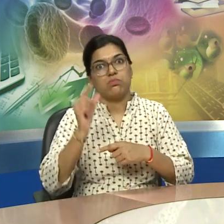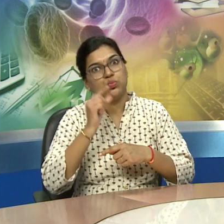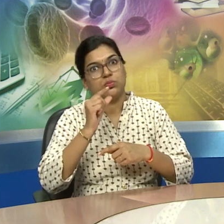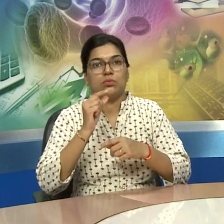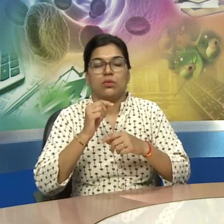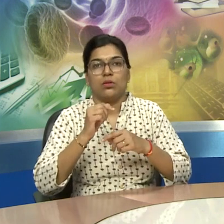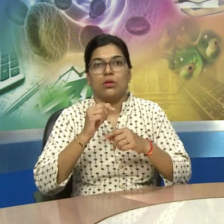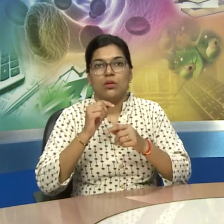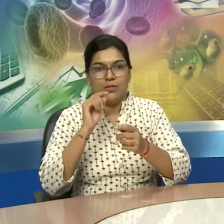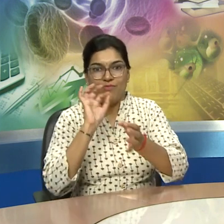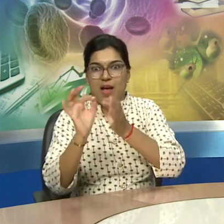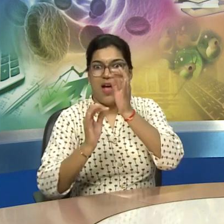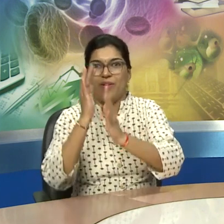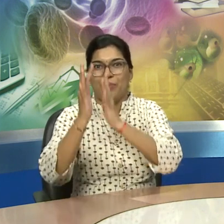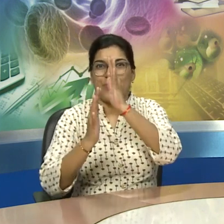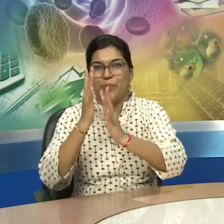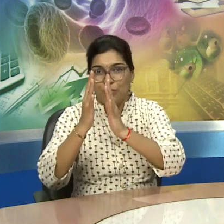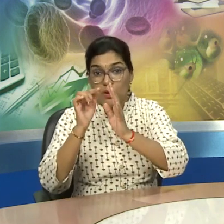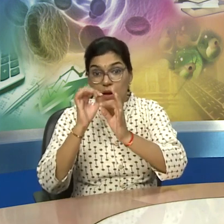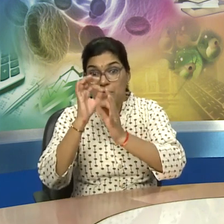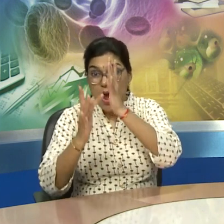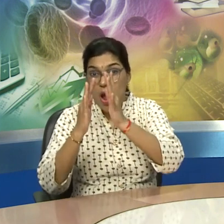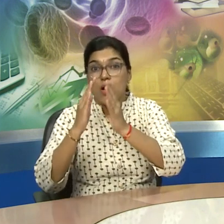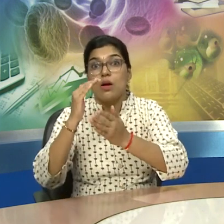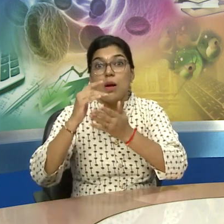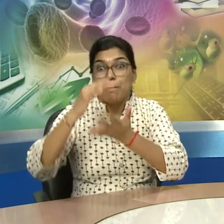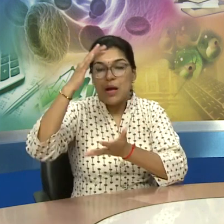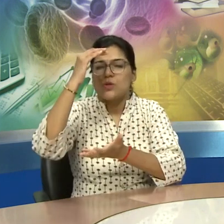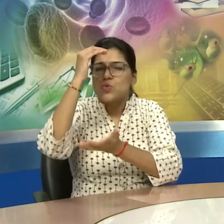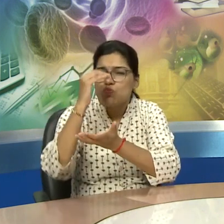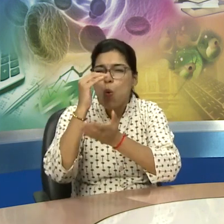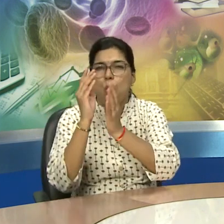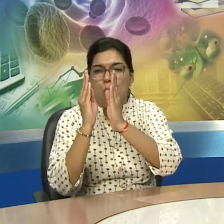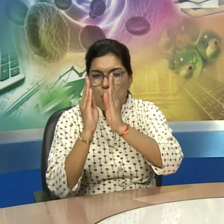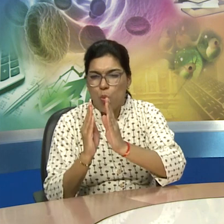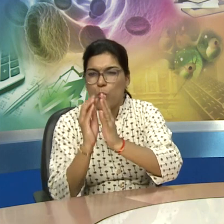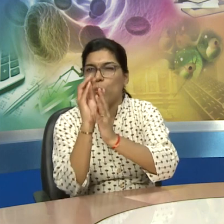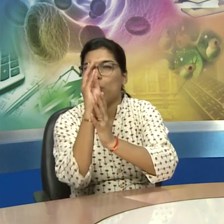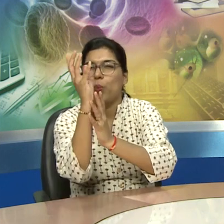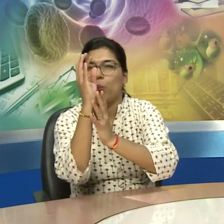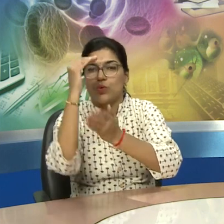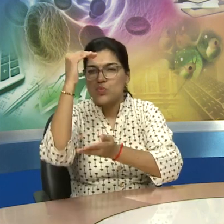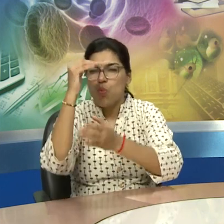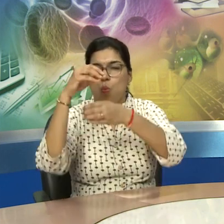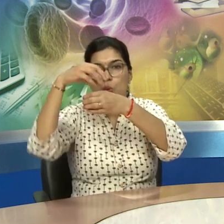and they all worked by the light because in the mines it was all dark